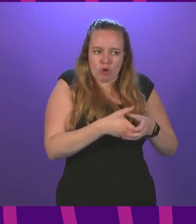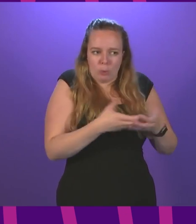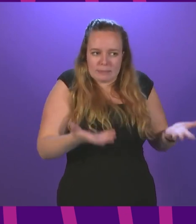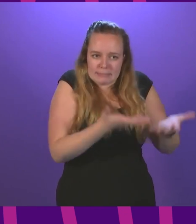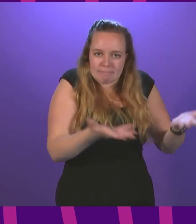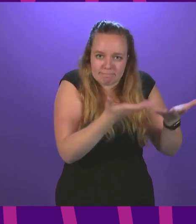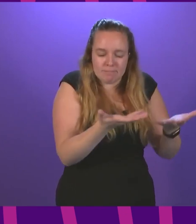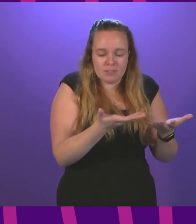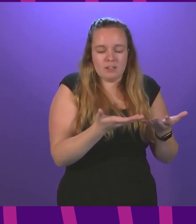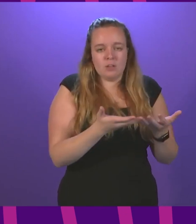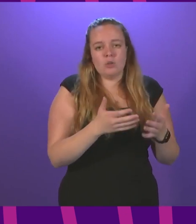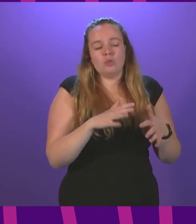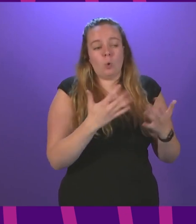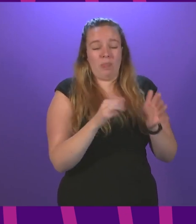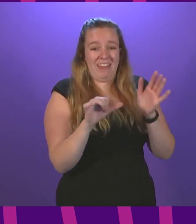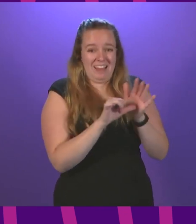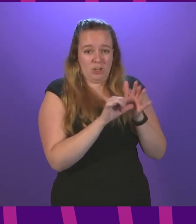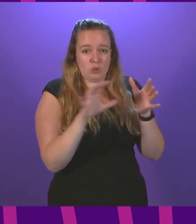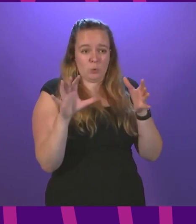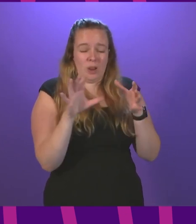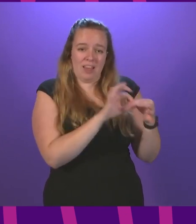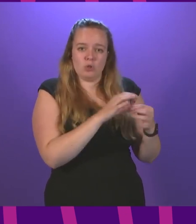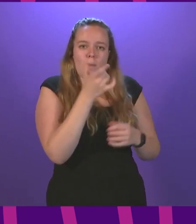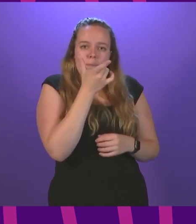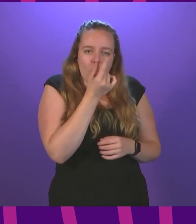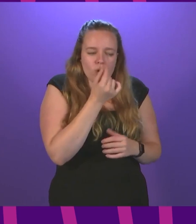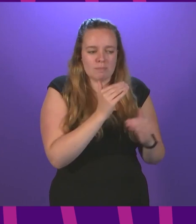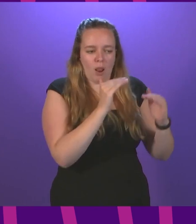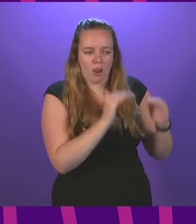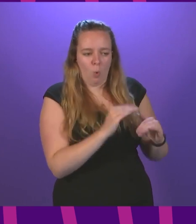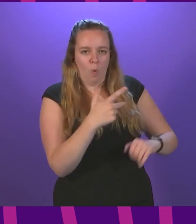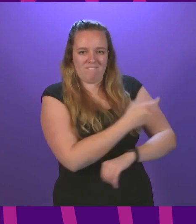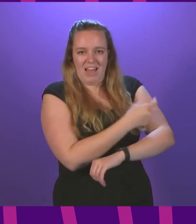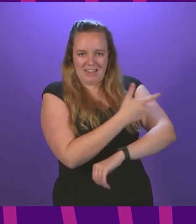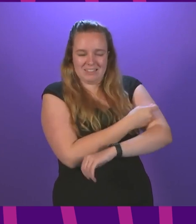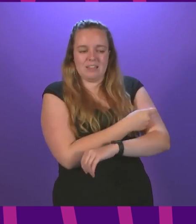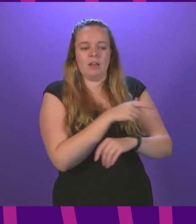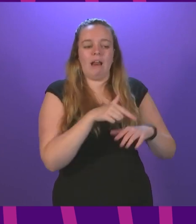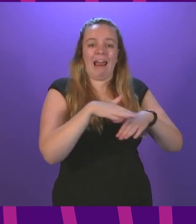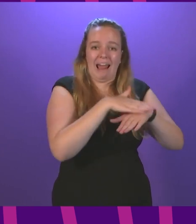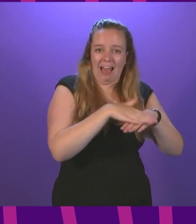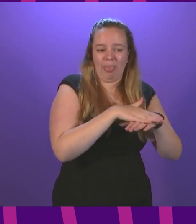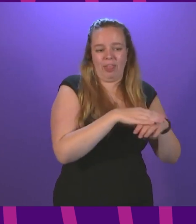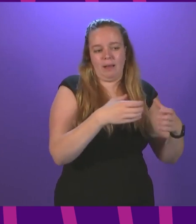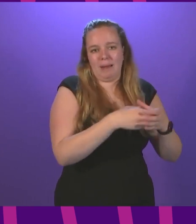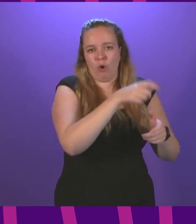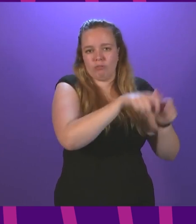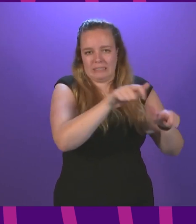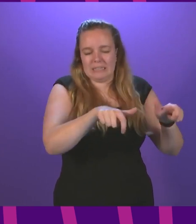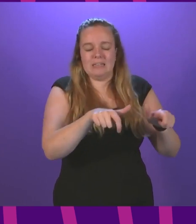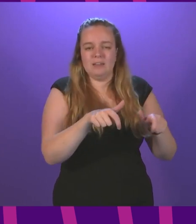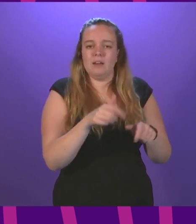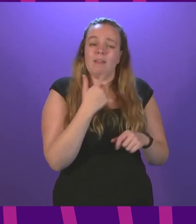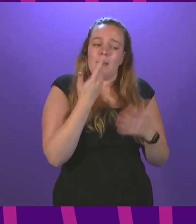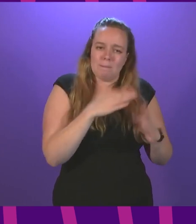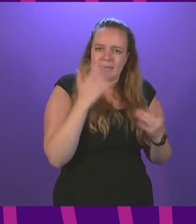population so the issue around potentially lower rates of uptake amongst our ethnic minority communities has been a